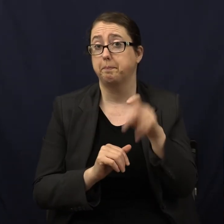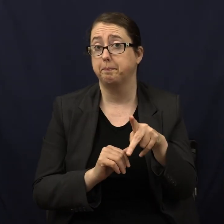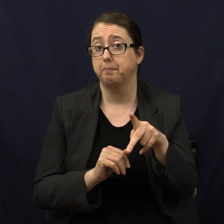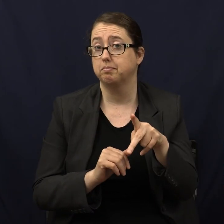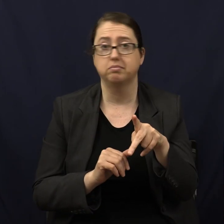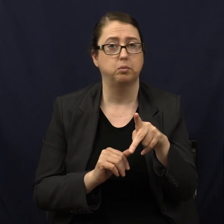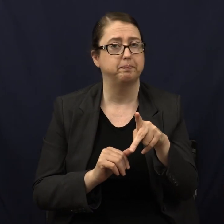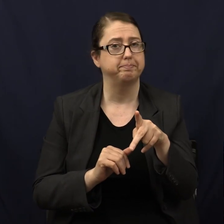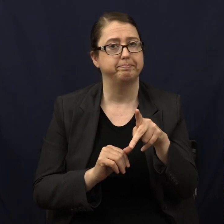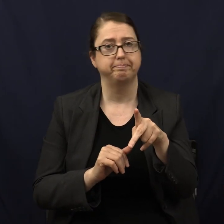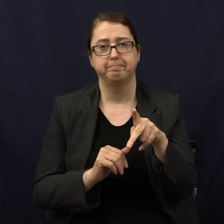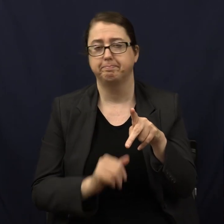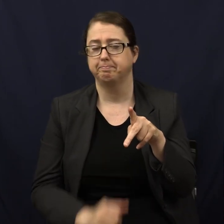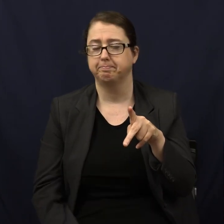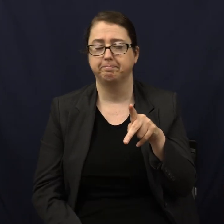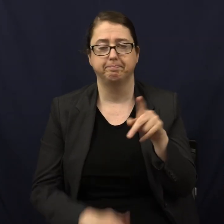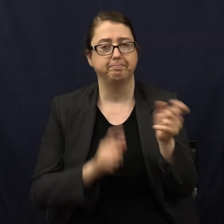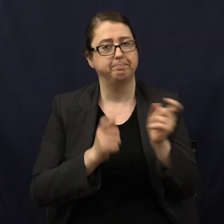No.